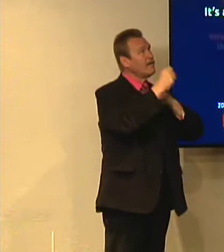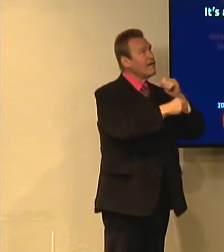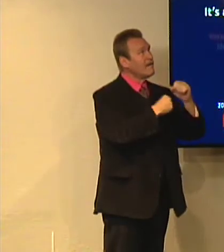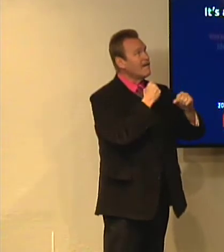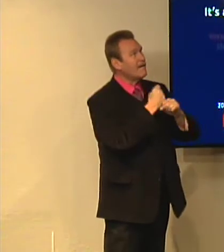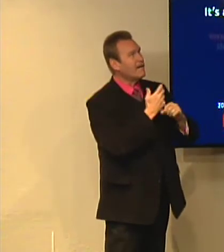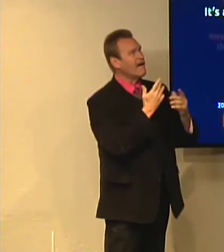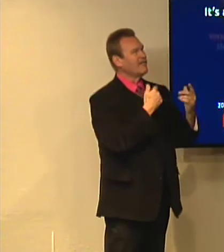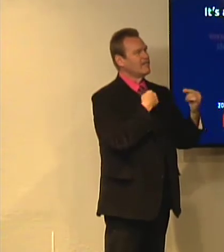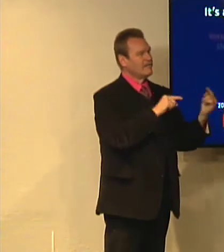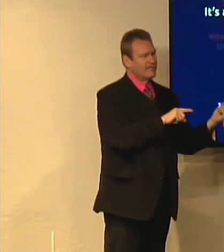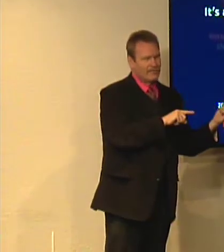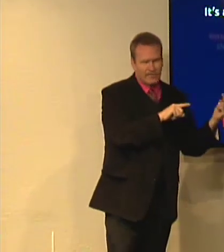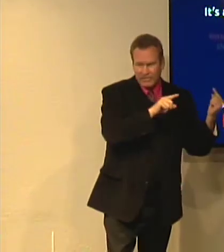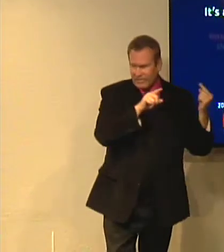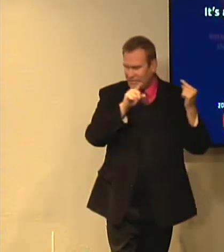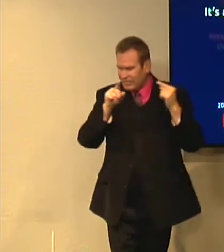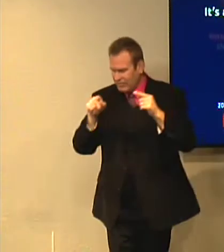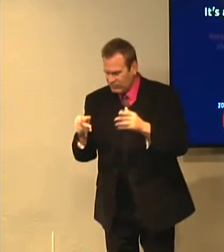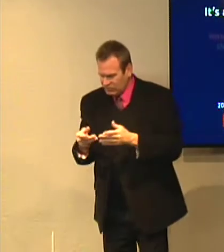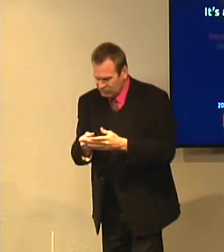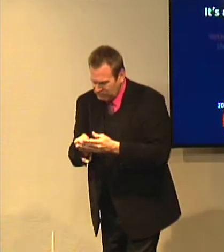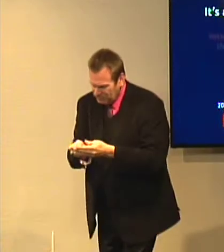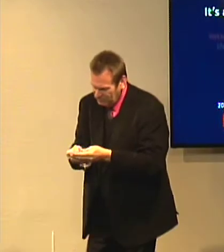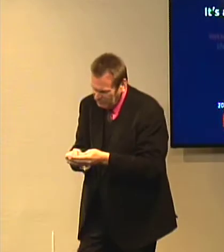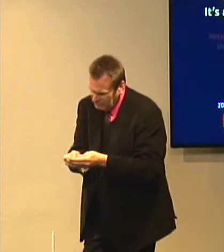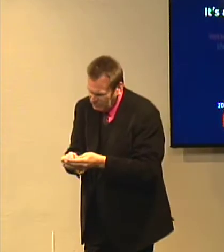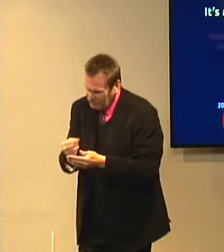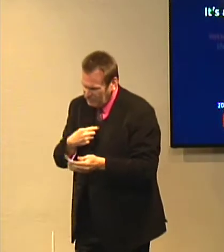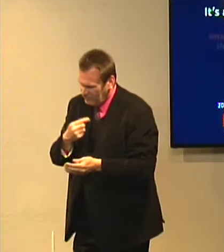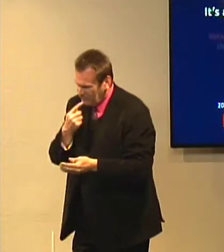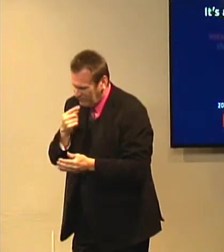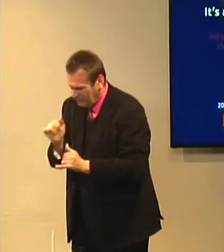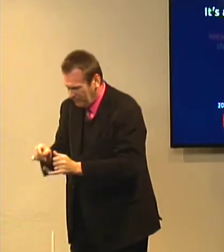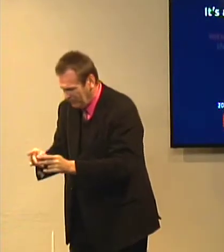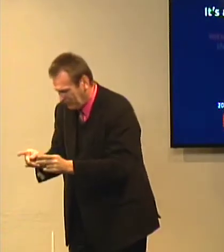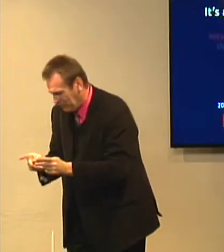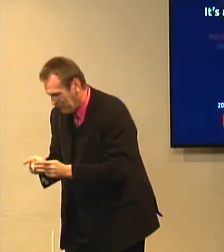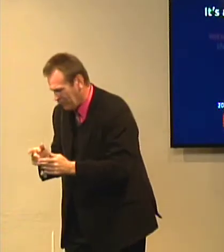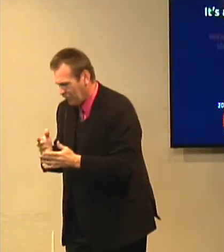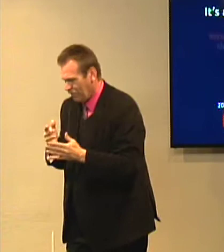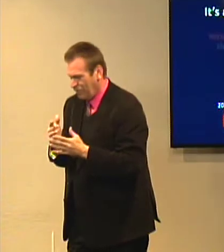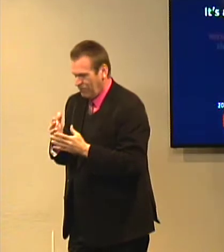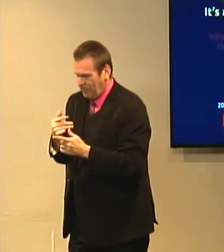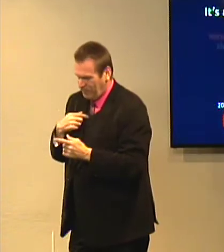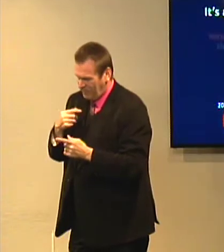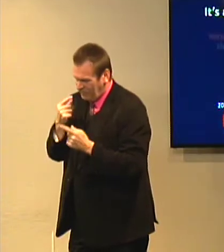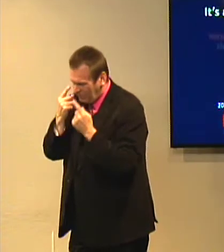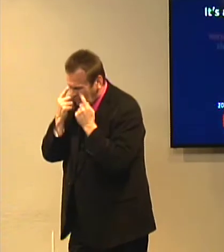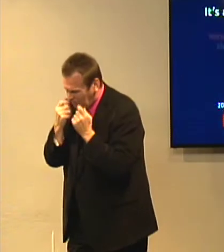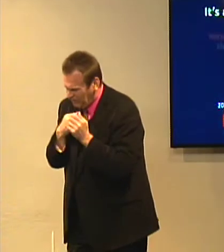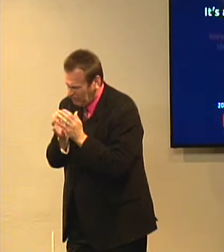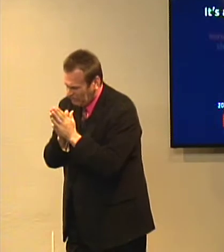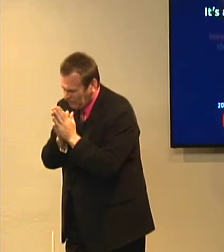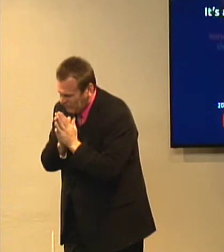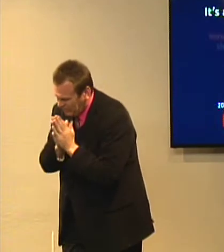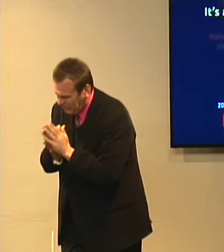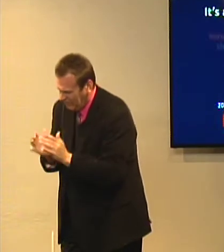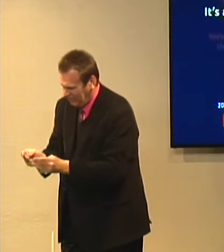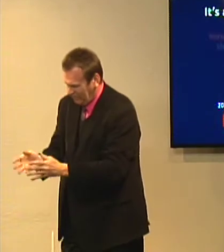and I know my time is coming soon. You know, anniversaries, oftentimes people go and they put, they cry and they pray and they